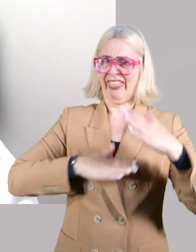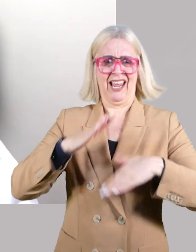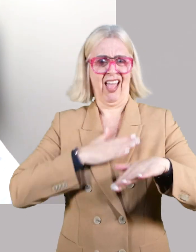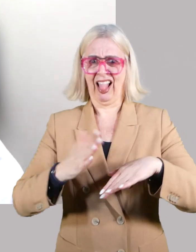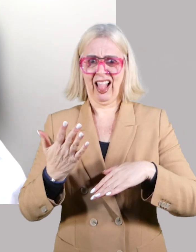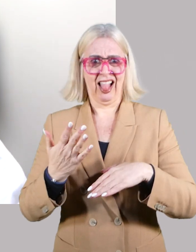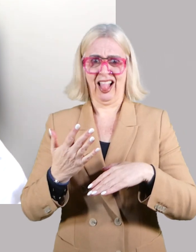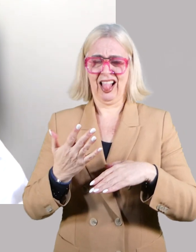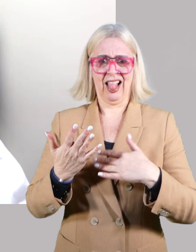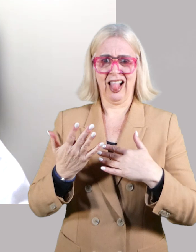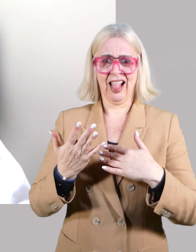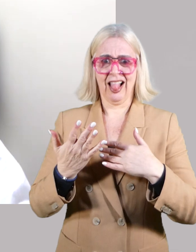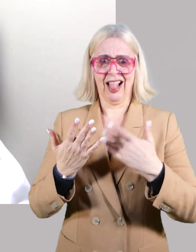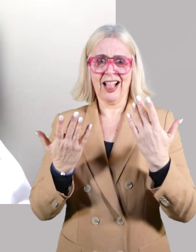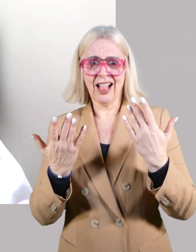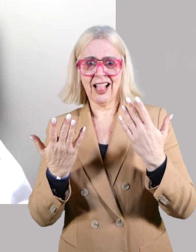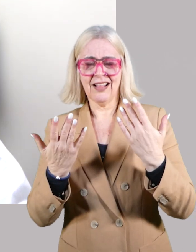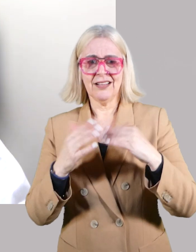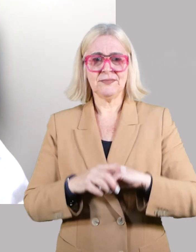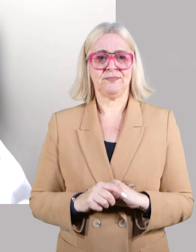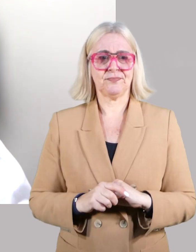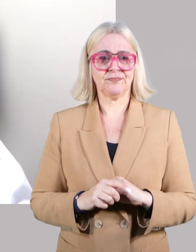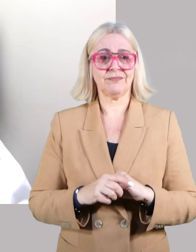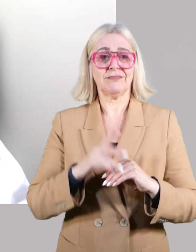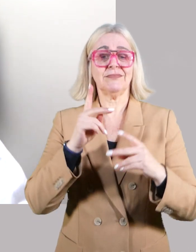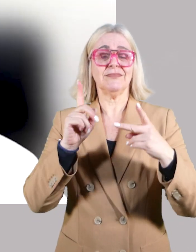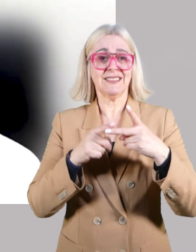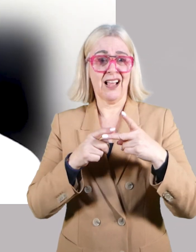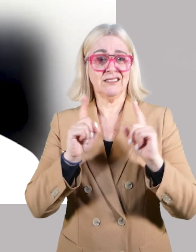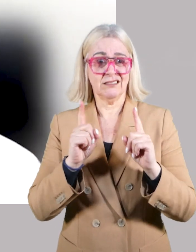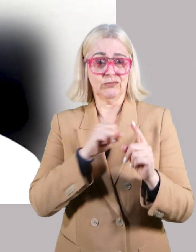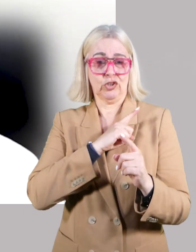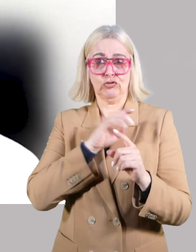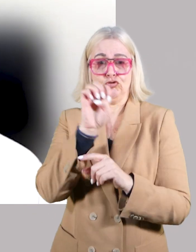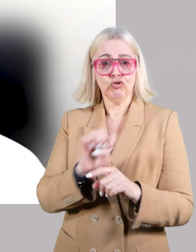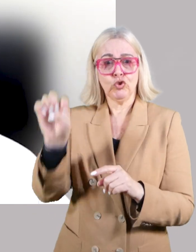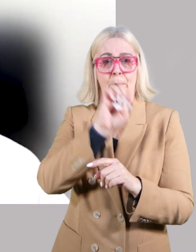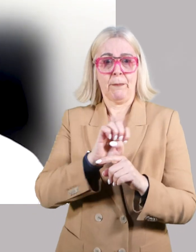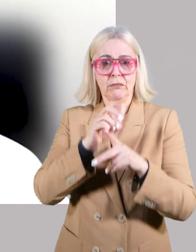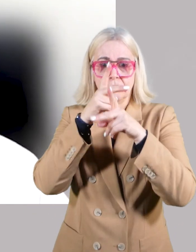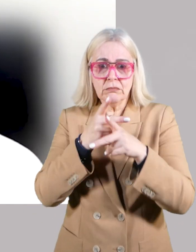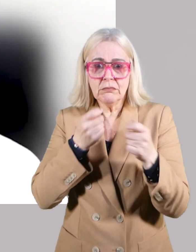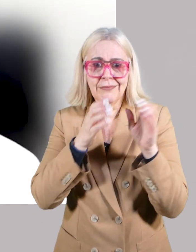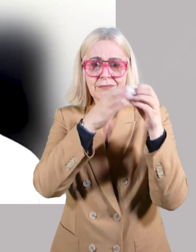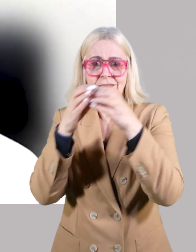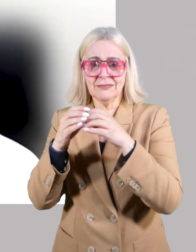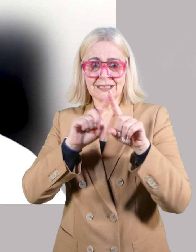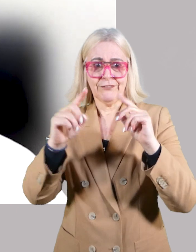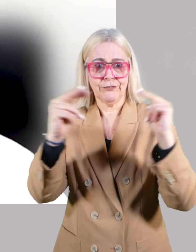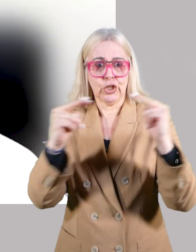considered unnecessary and potentially unethical. And secondly, because different European regulatory agencies may take